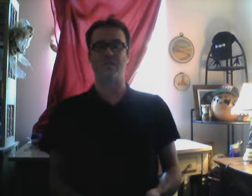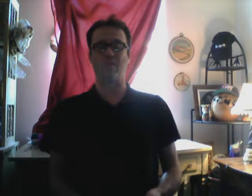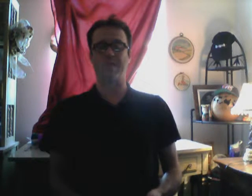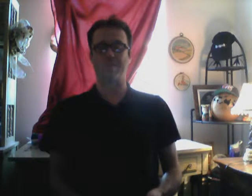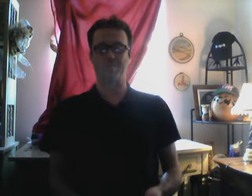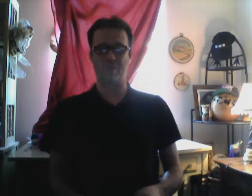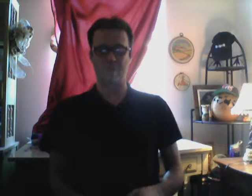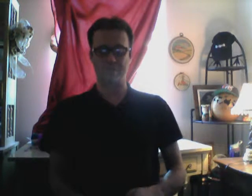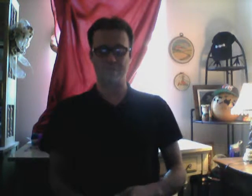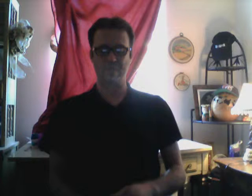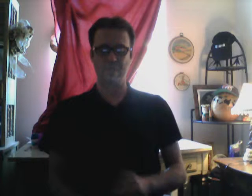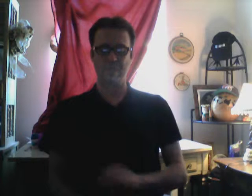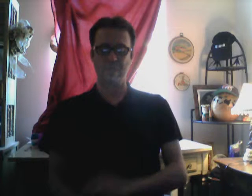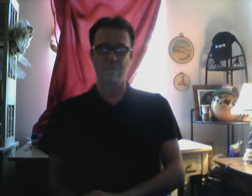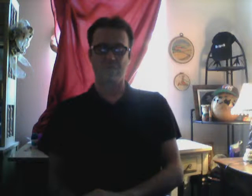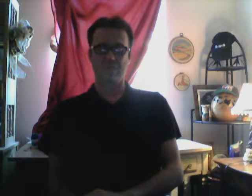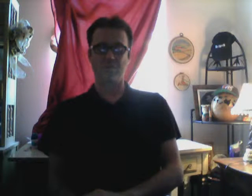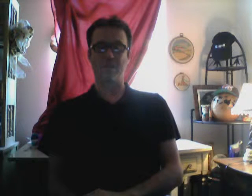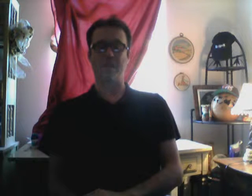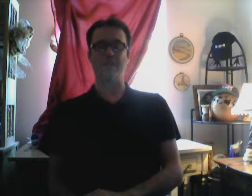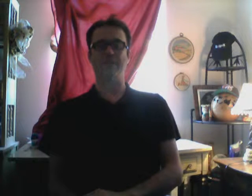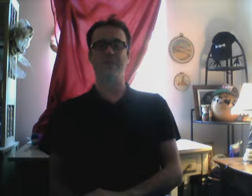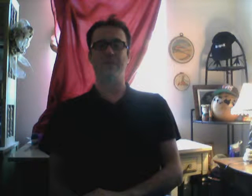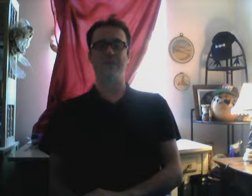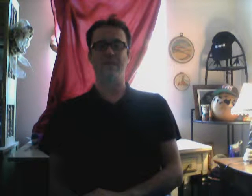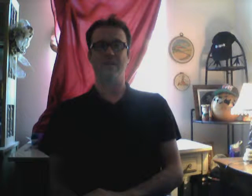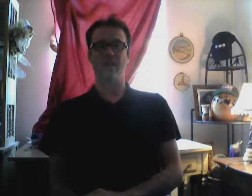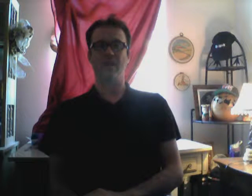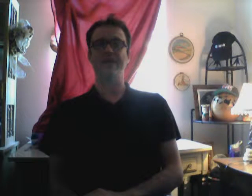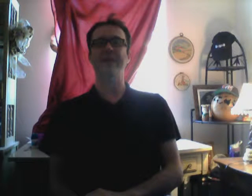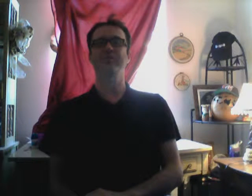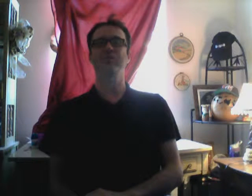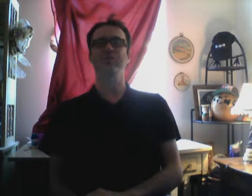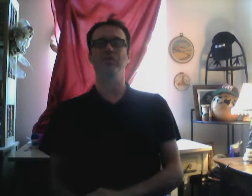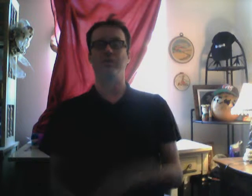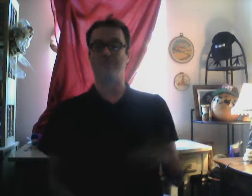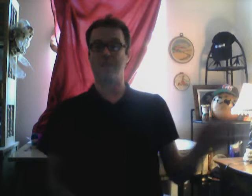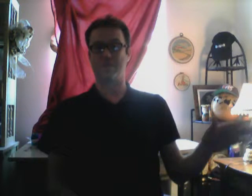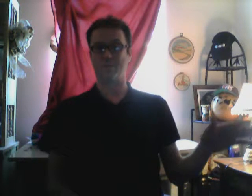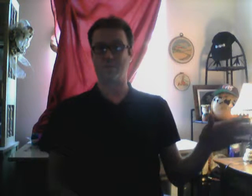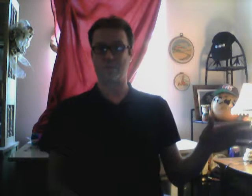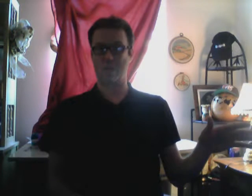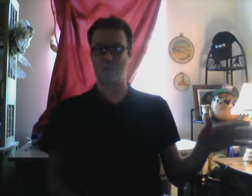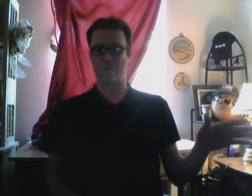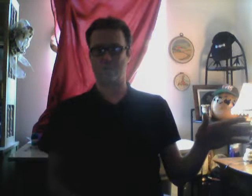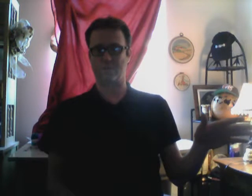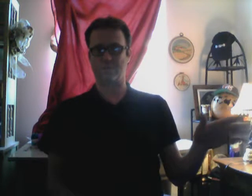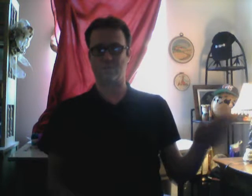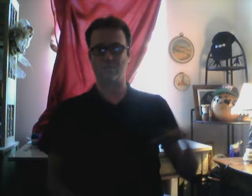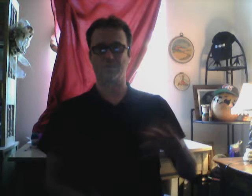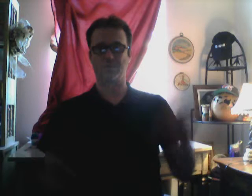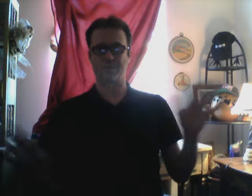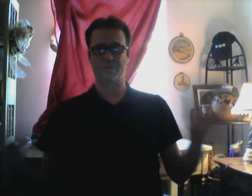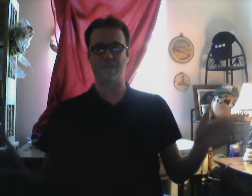it away. It brought. So yeah. Let it bleed. Tattoo you. Because tattoo is gone. And this whole sort of scam.